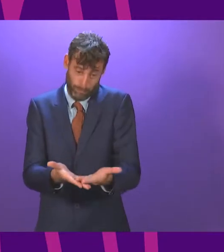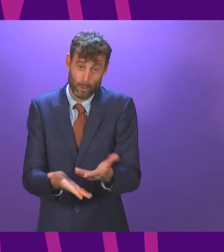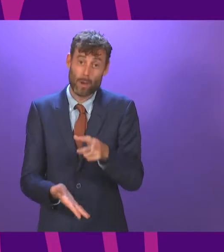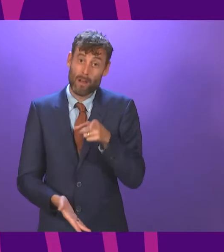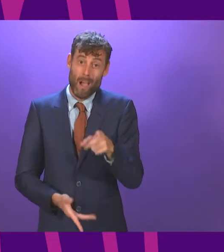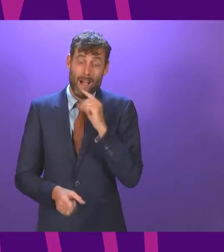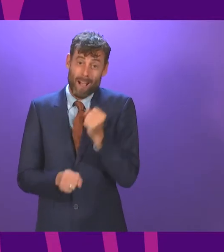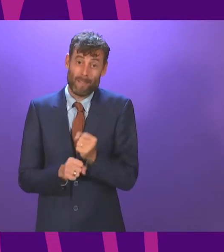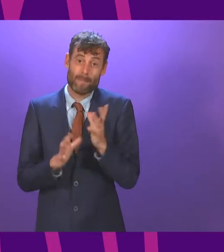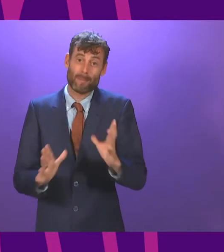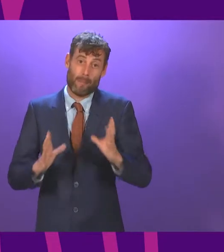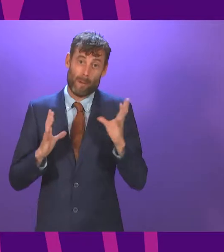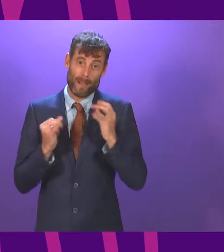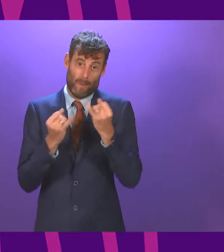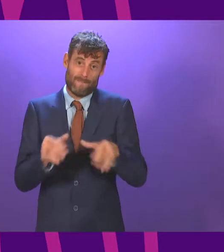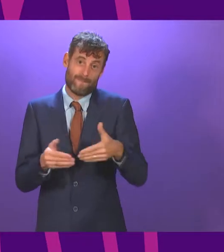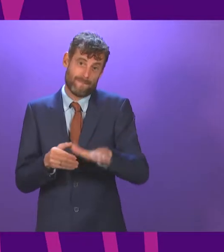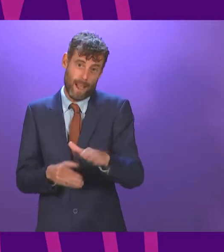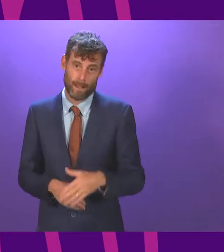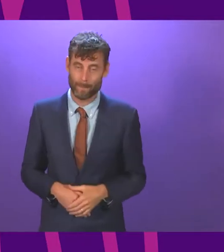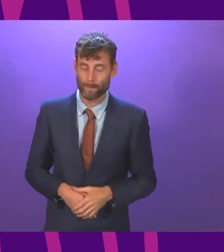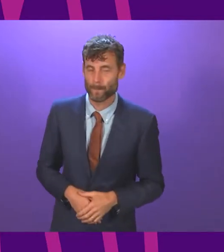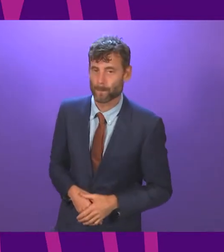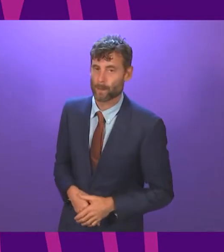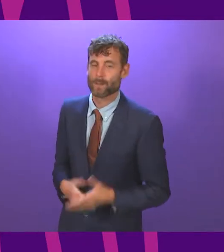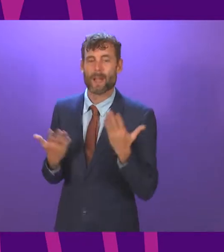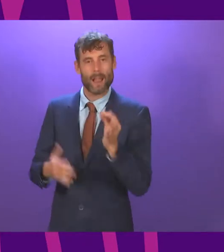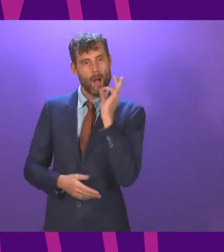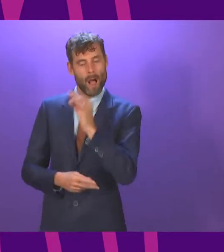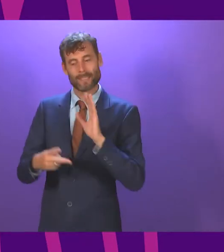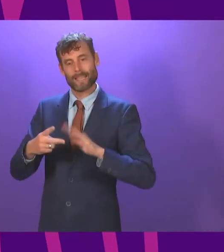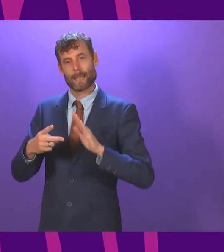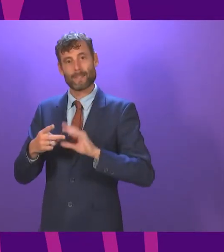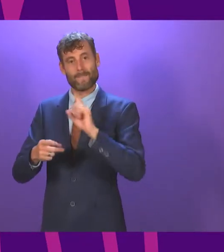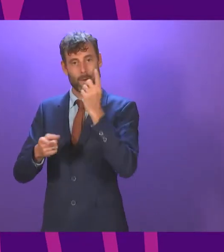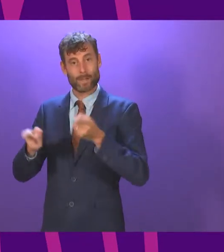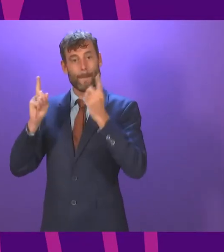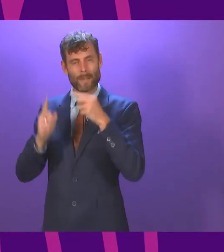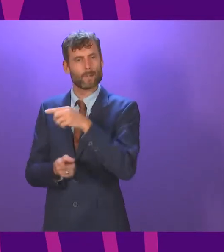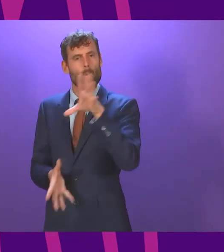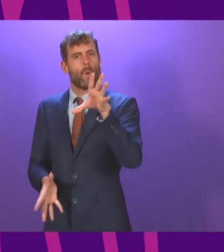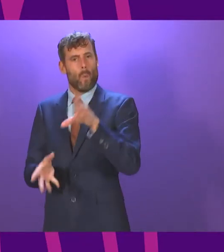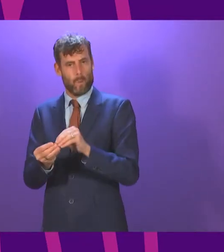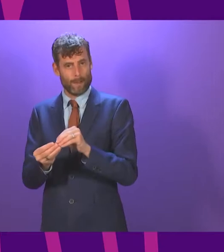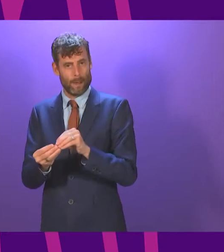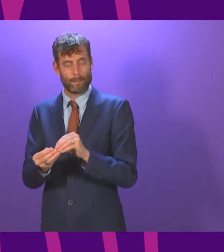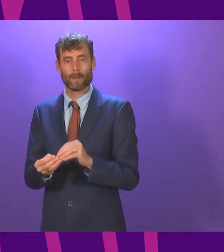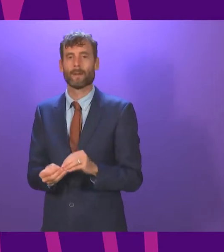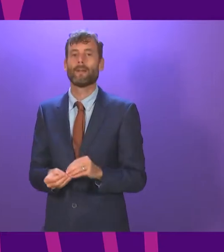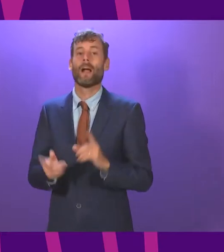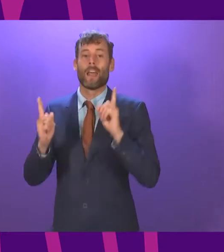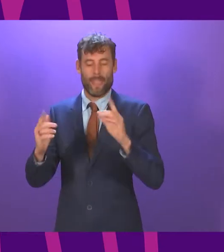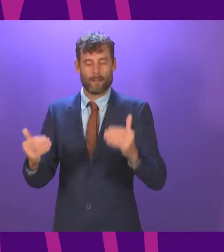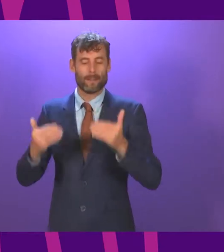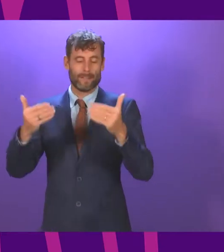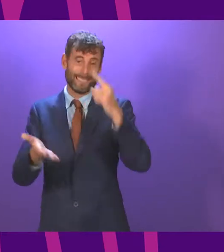Thank you. I would now call on the Deputy First Minister John Swinney to wind up for the government and if you could take us please to decision